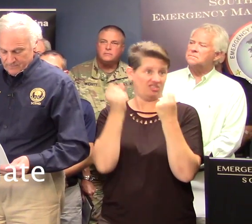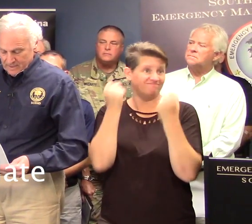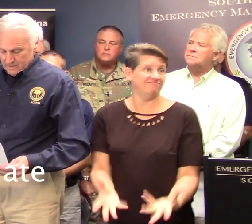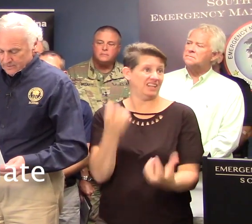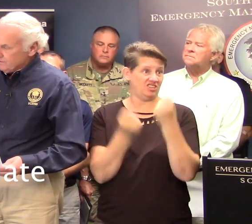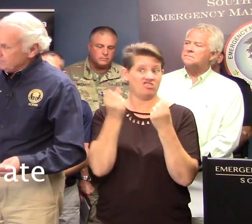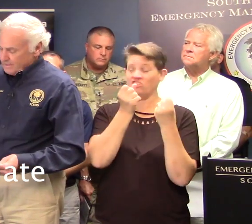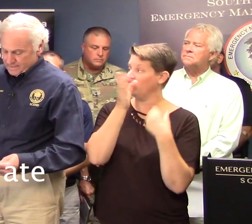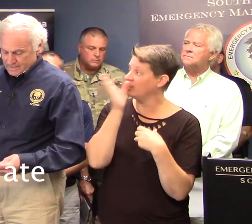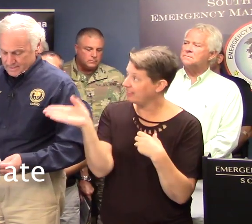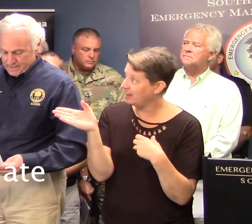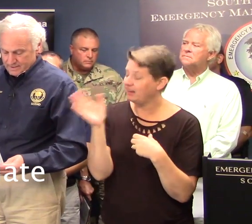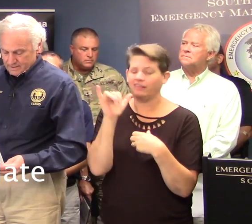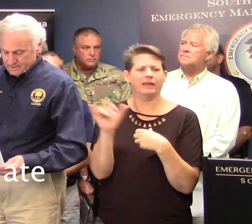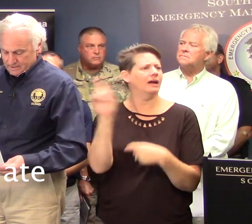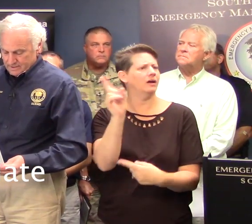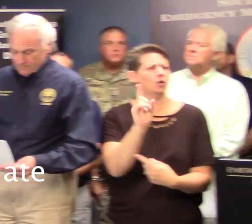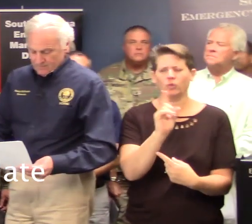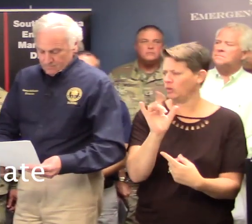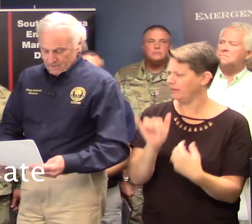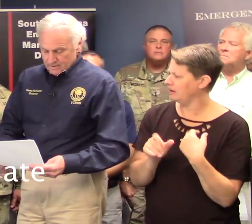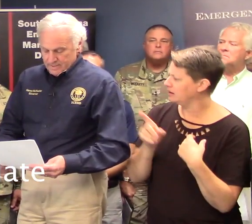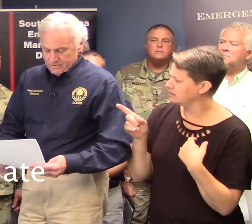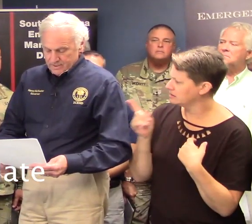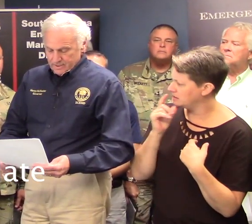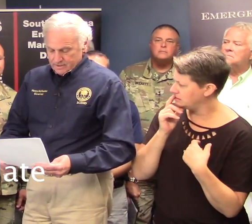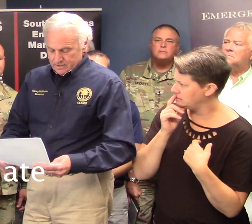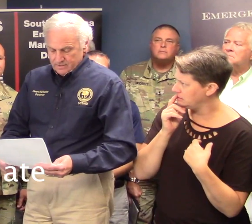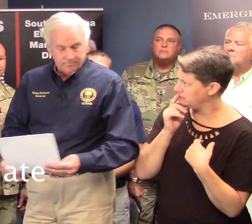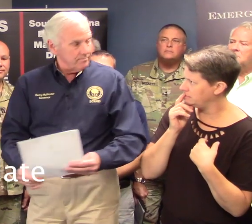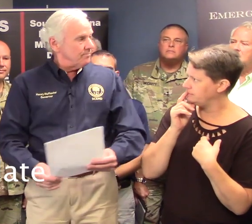traffic. This is right at, uh, let's see, exit...